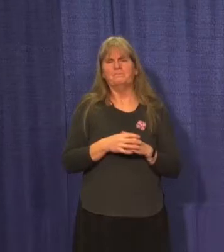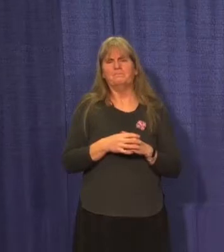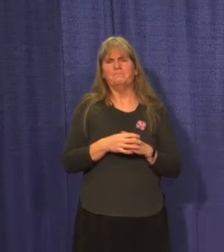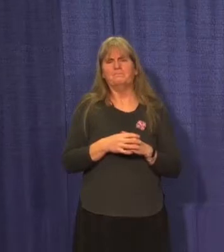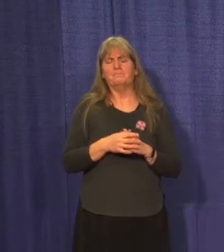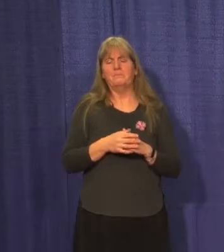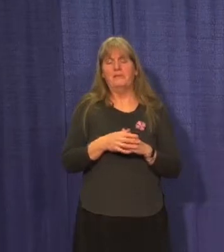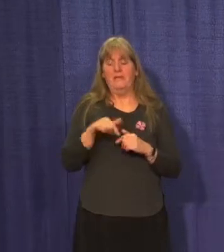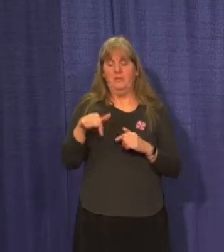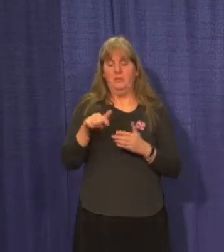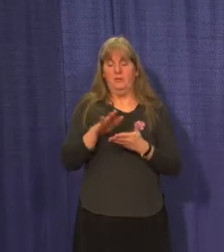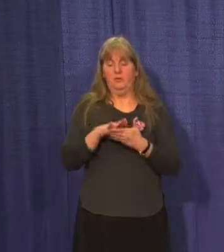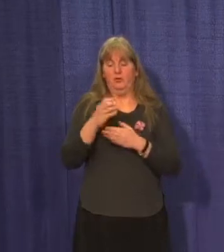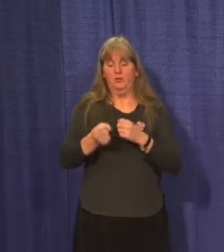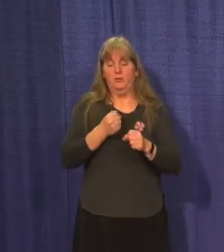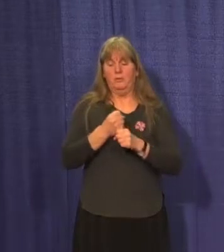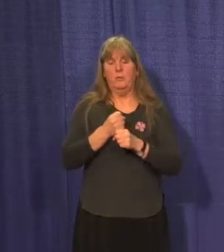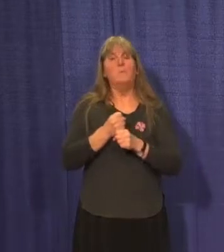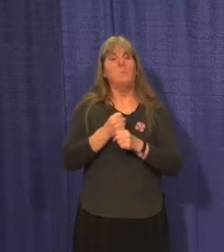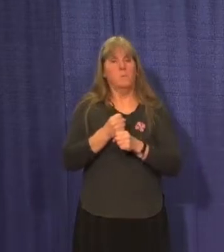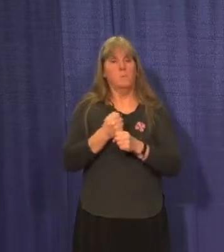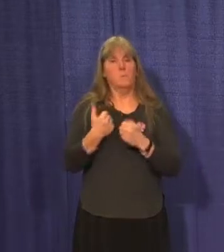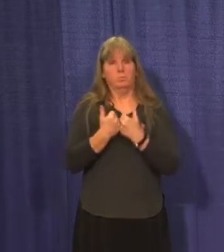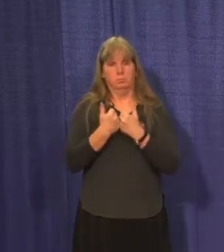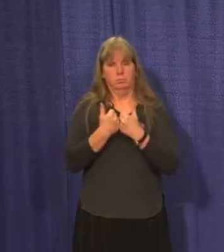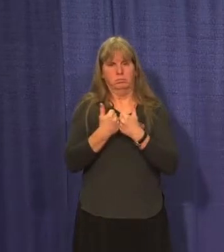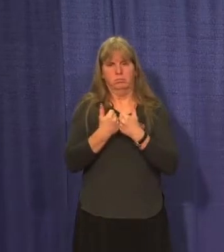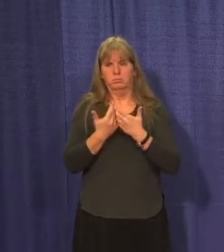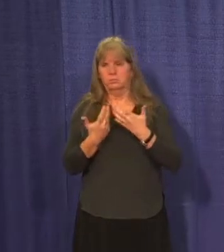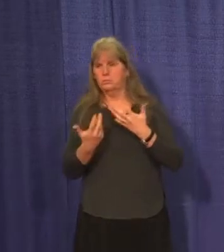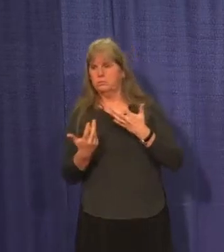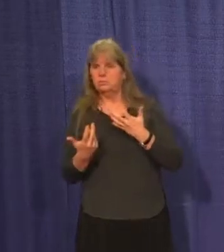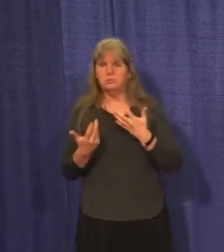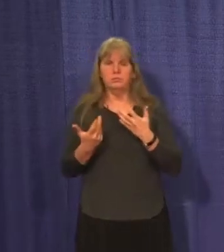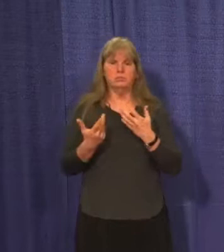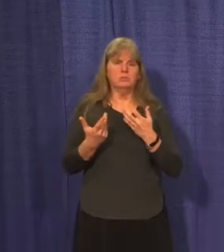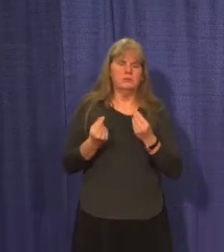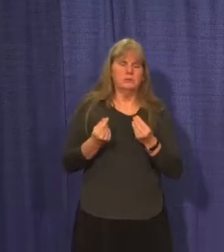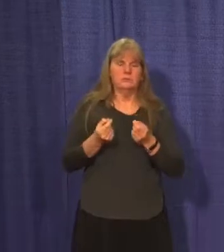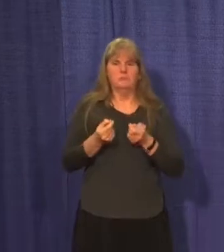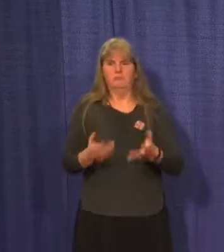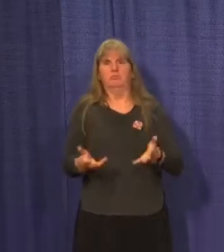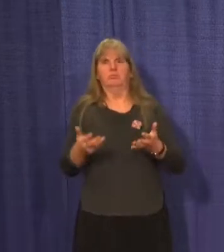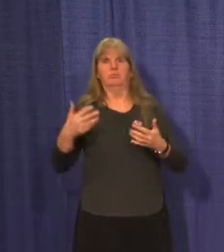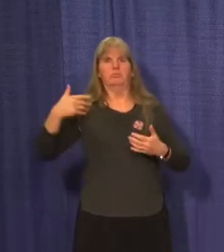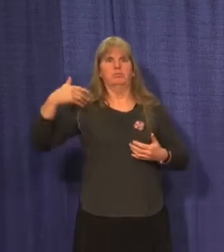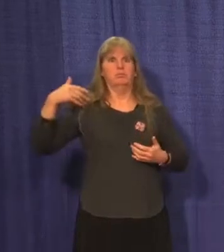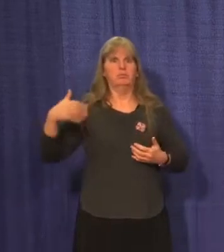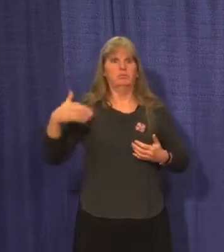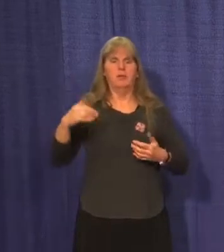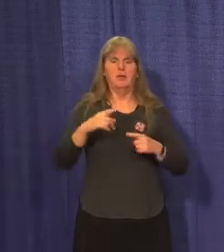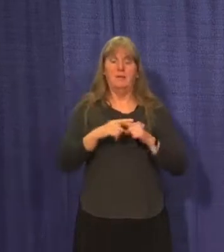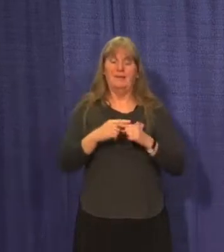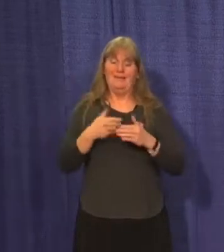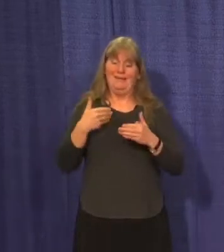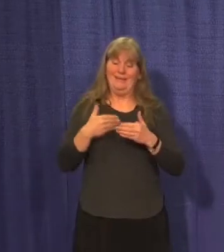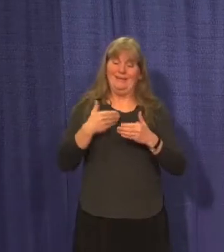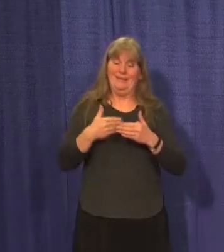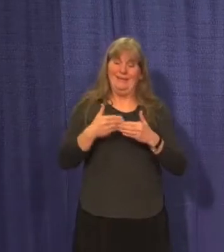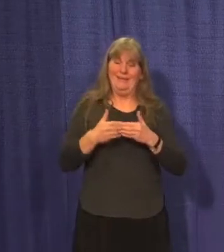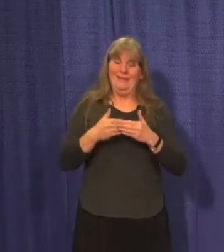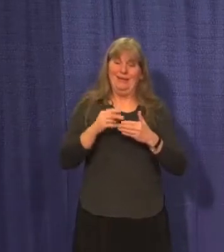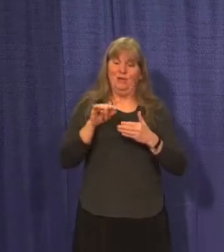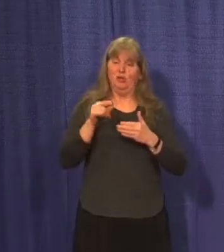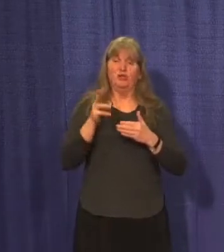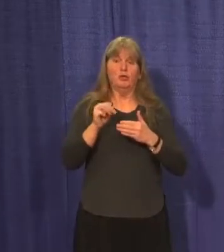This school year has been challenging, demanding, at times exhausting. But as we near the end of the first term, we have